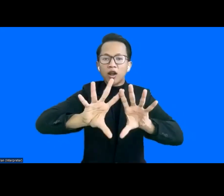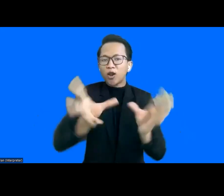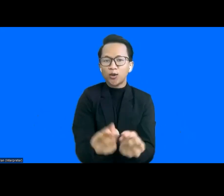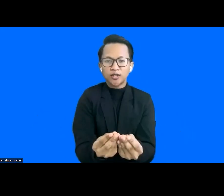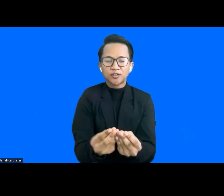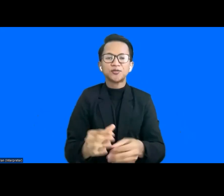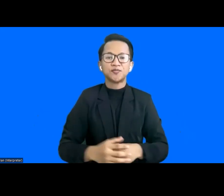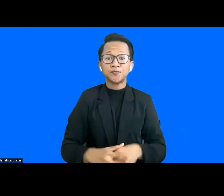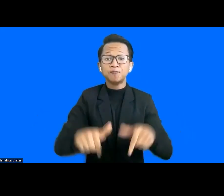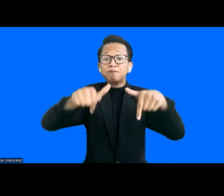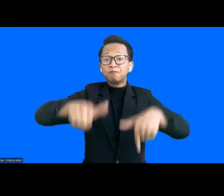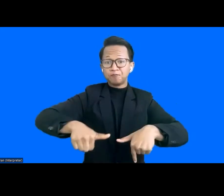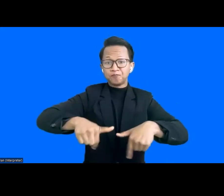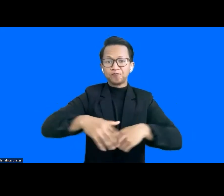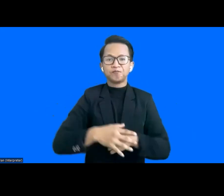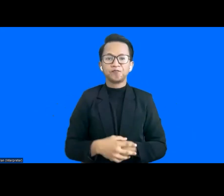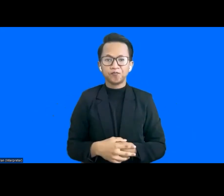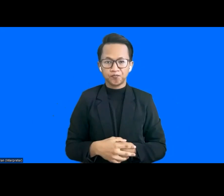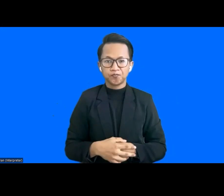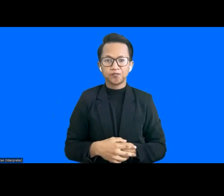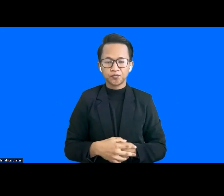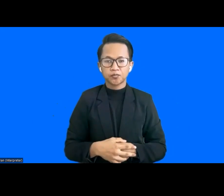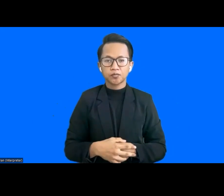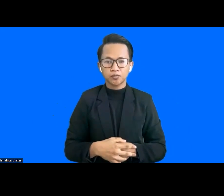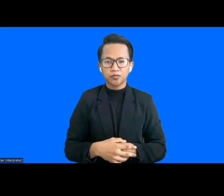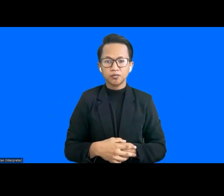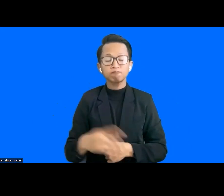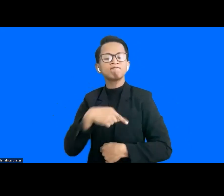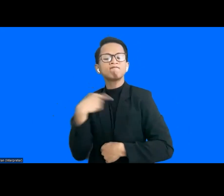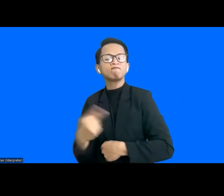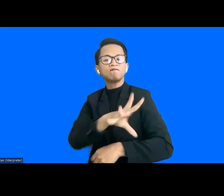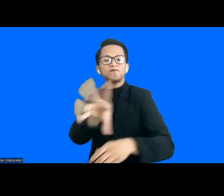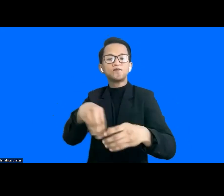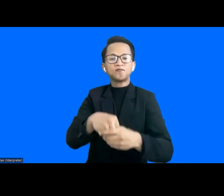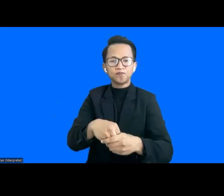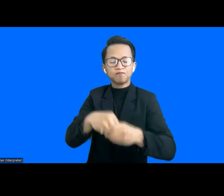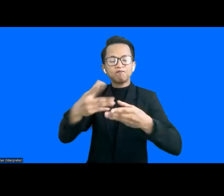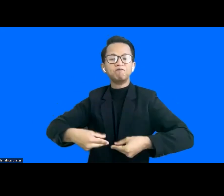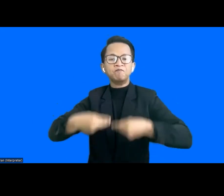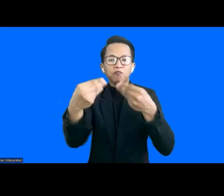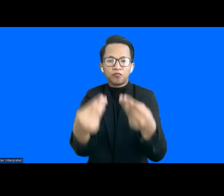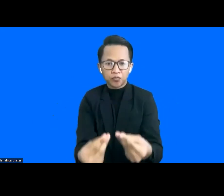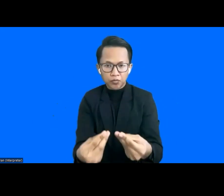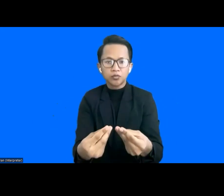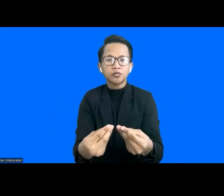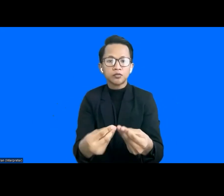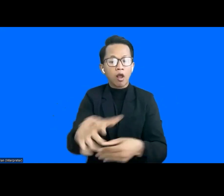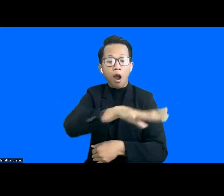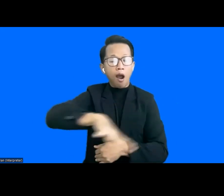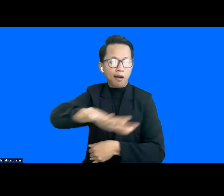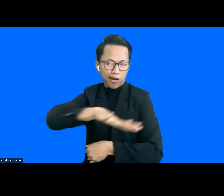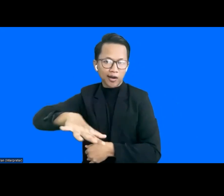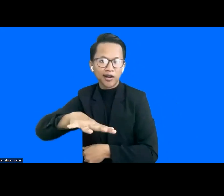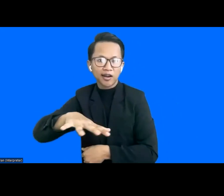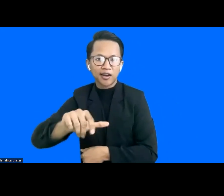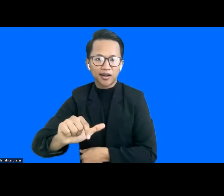Here at the Australian Mission to ASEAN, we're honoured to participate and provide remarks in areas special sessions. And